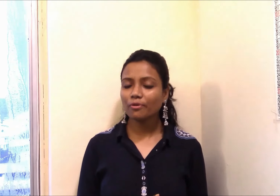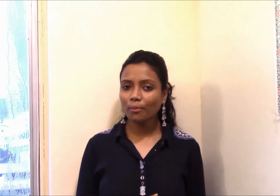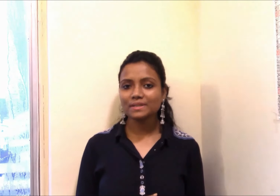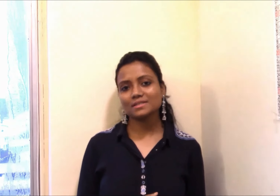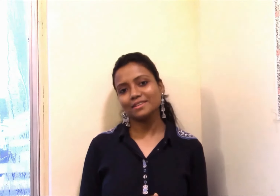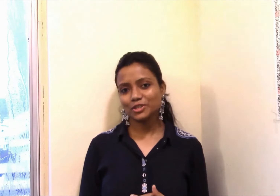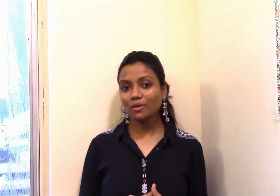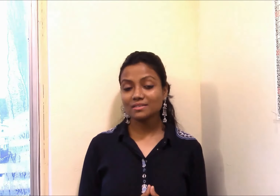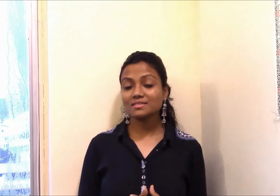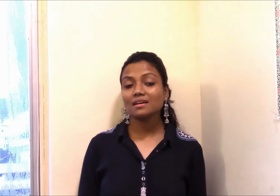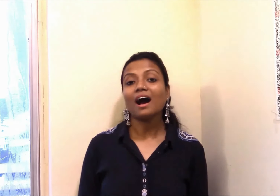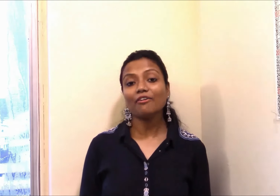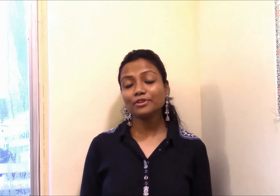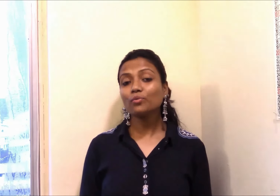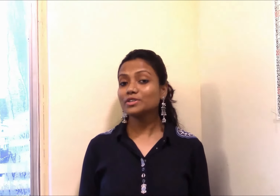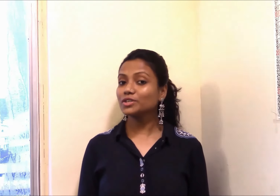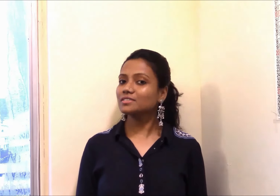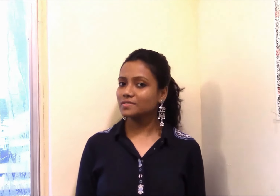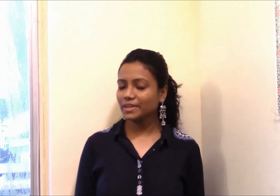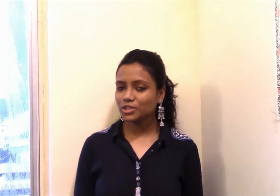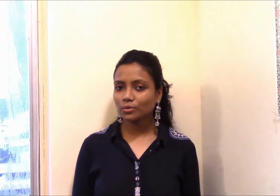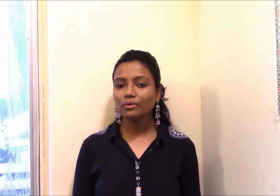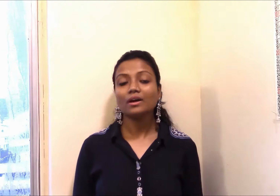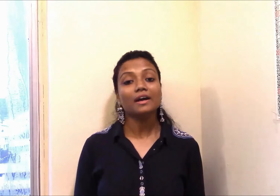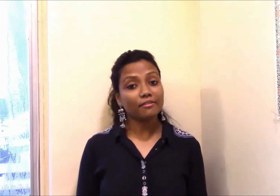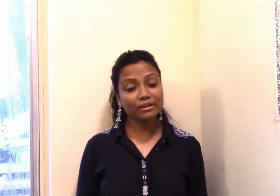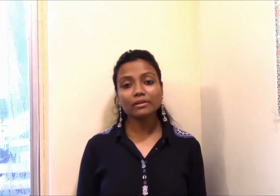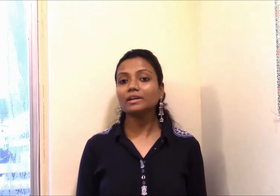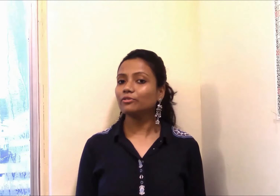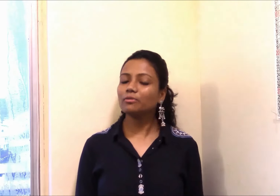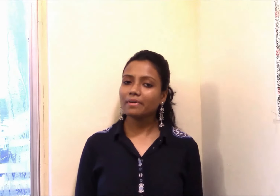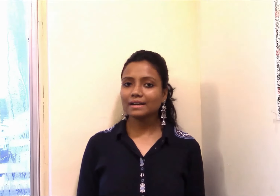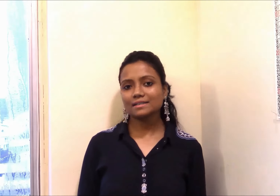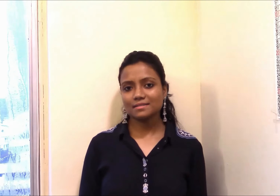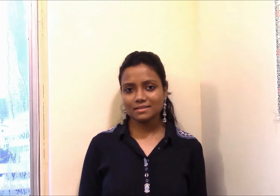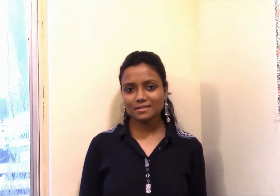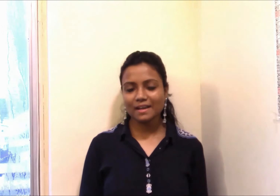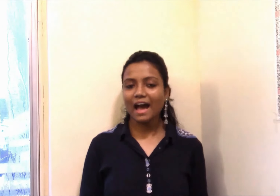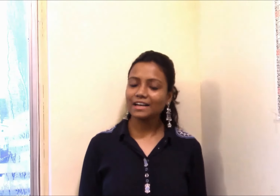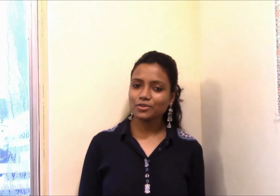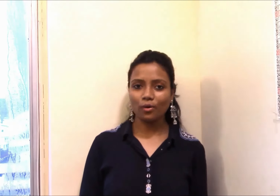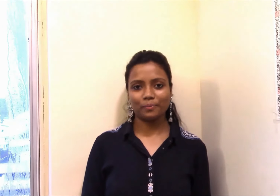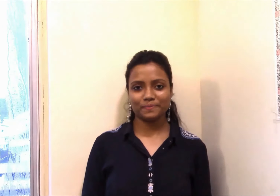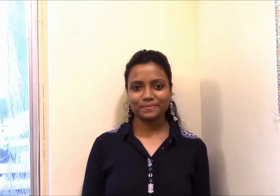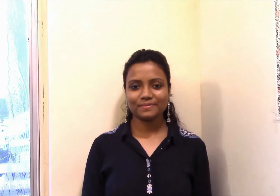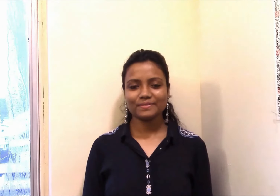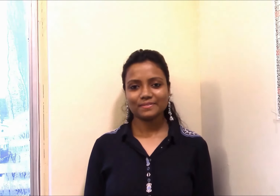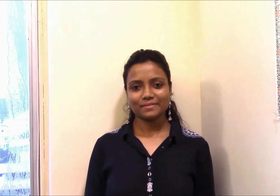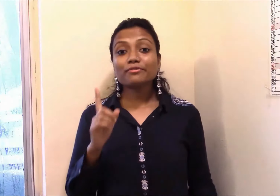promise to us after watching this video regularly you will practice this at home. The